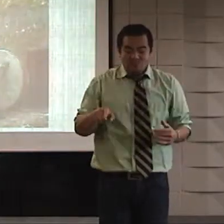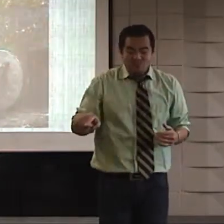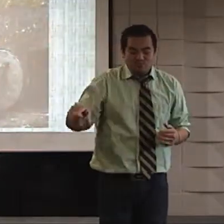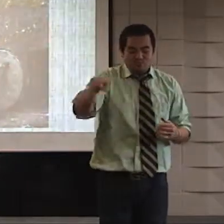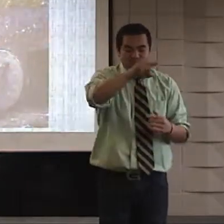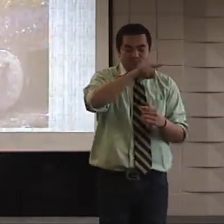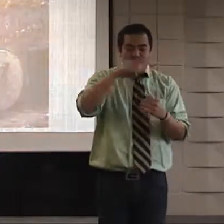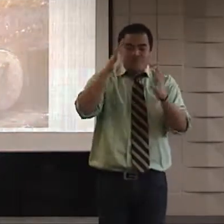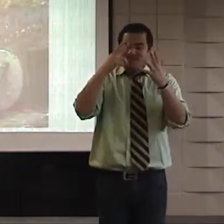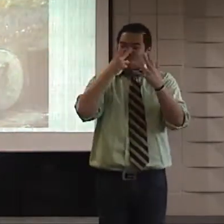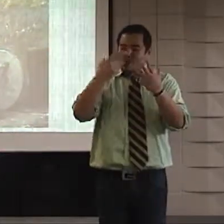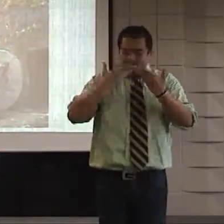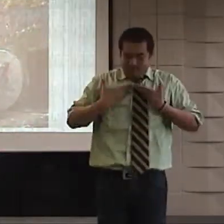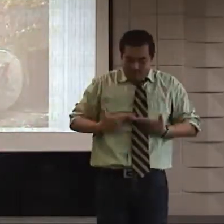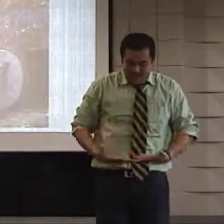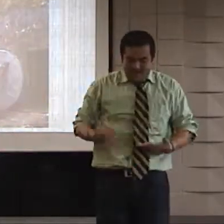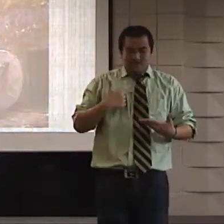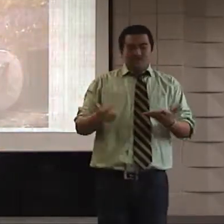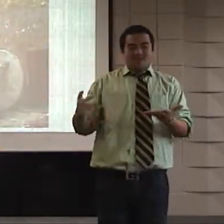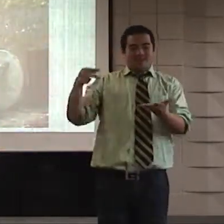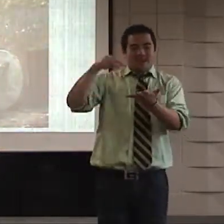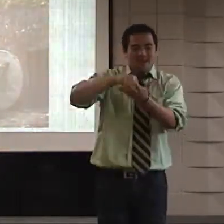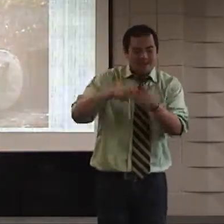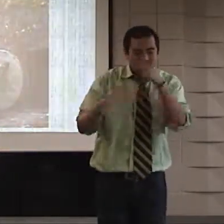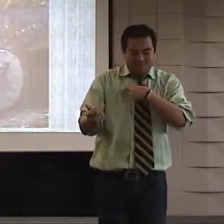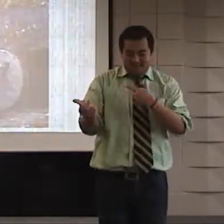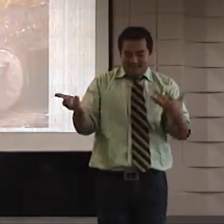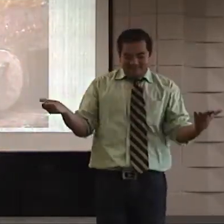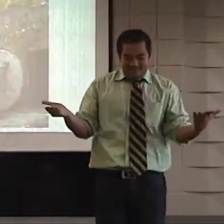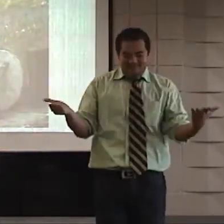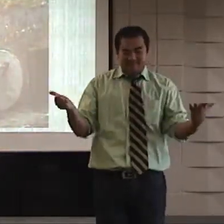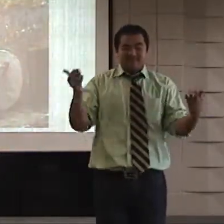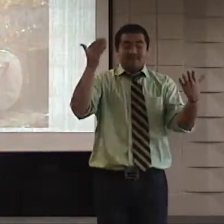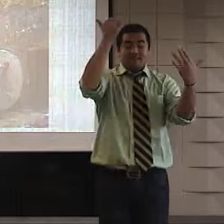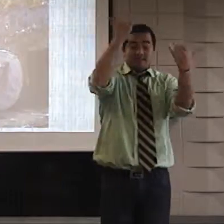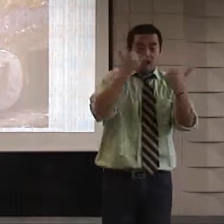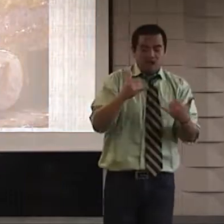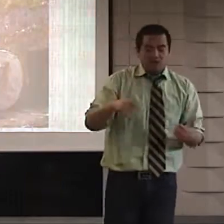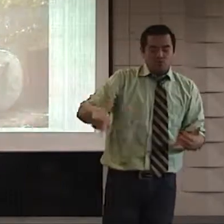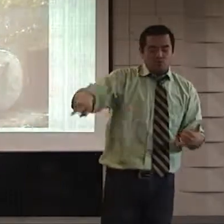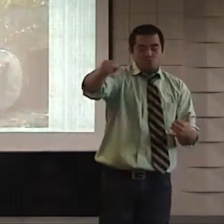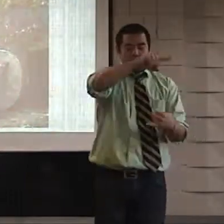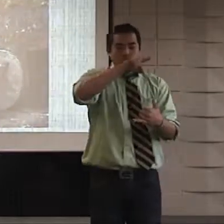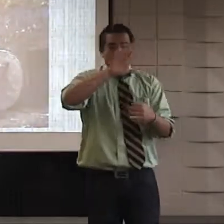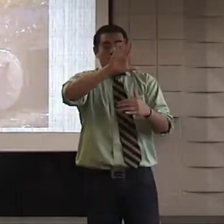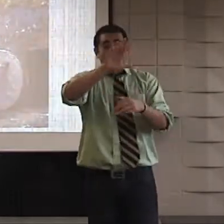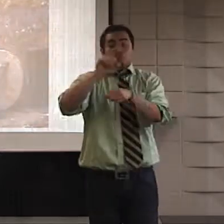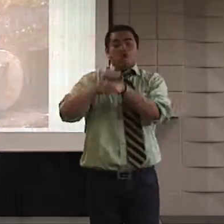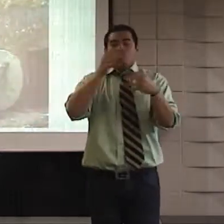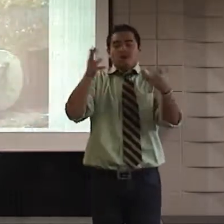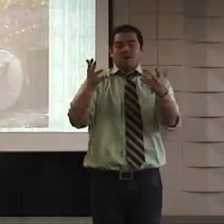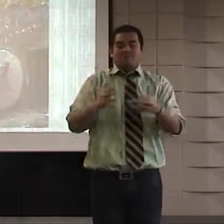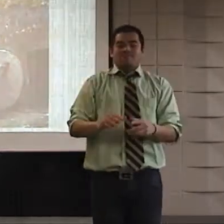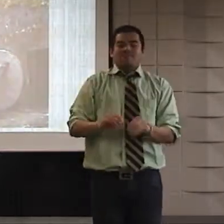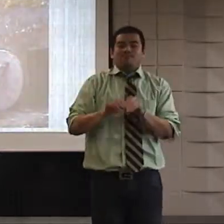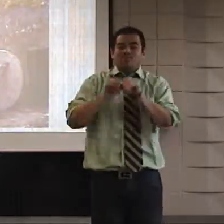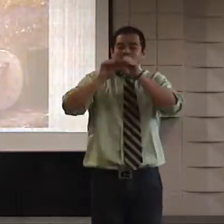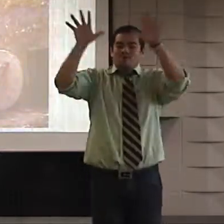said to them, You've seen me. You've seen that I'm risen from the dead. And now, your job